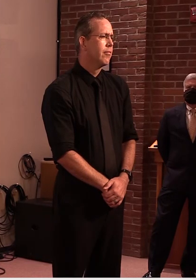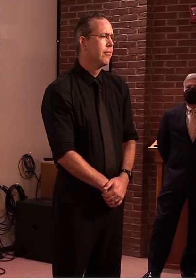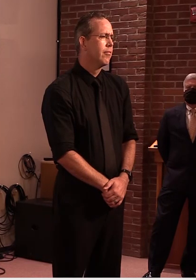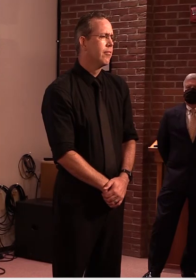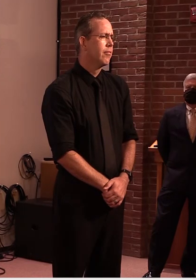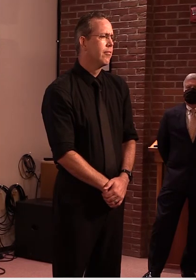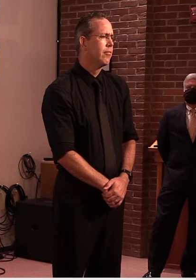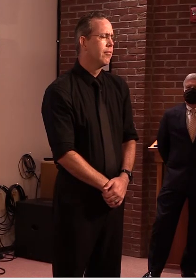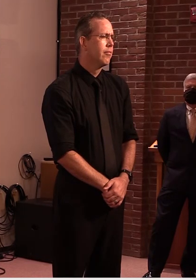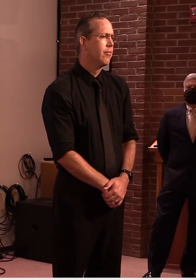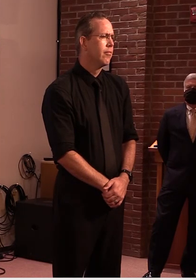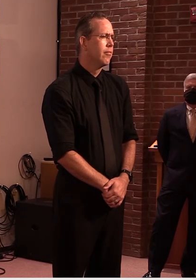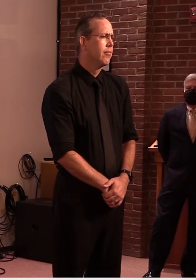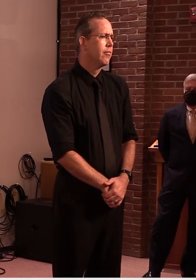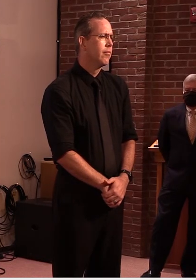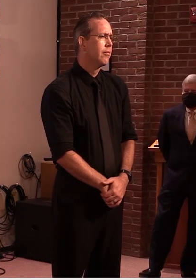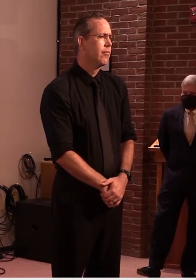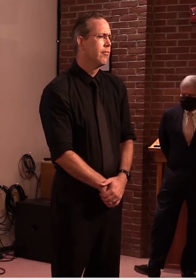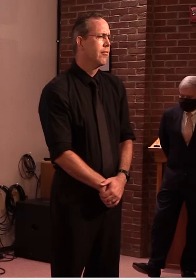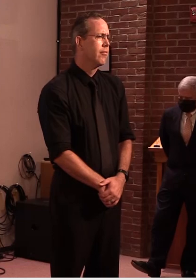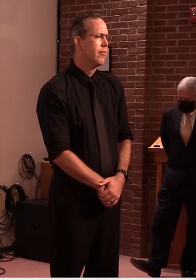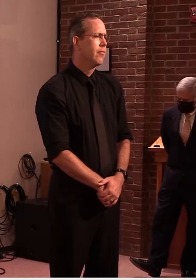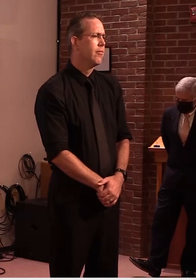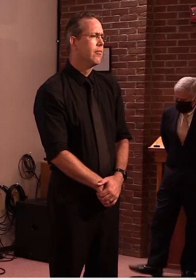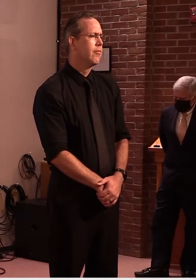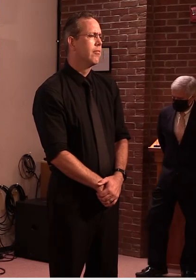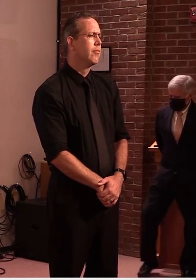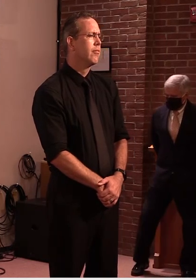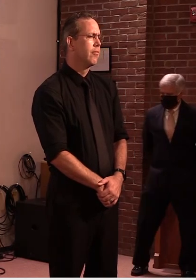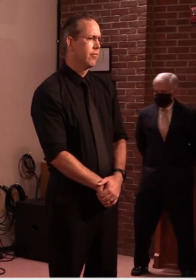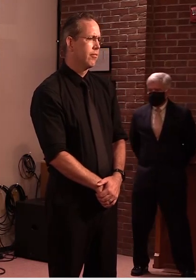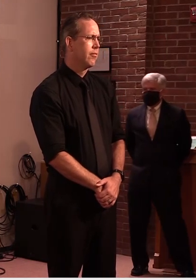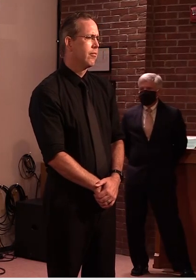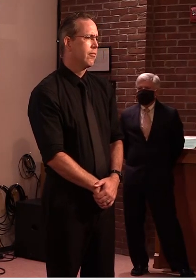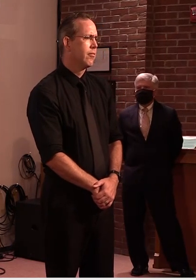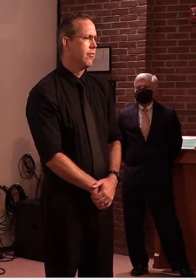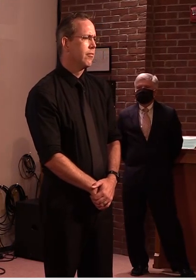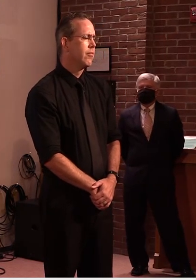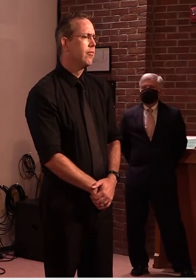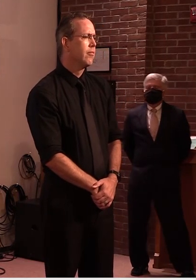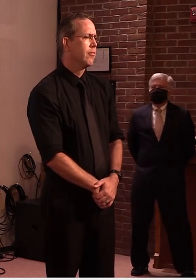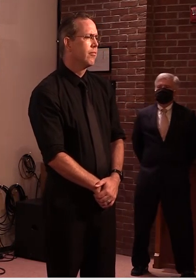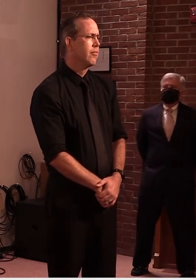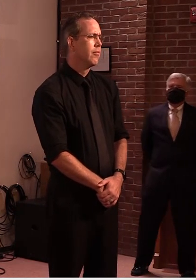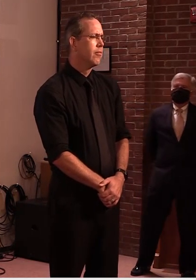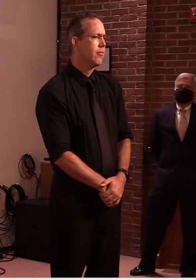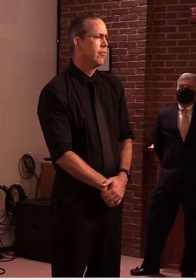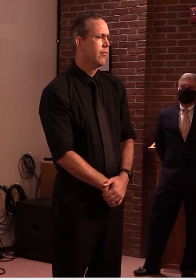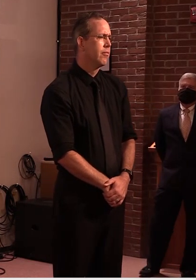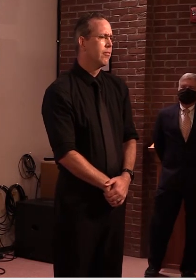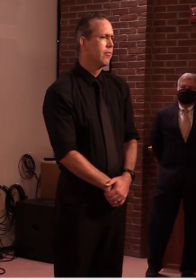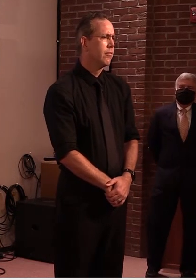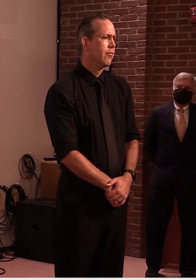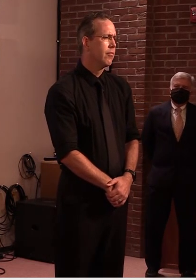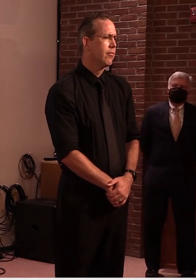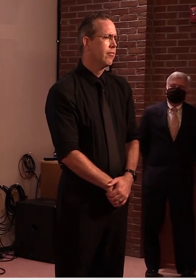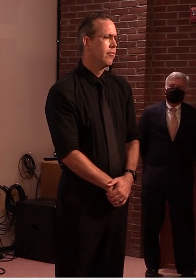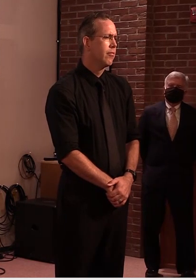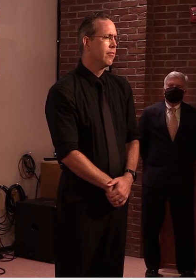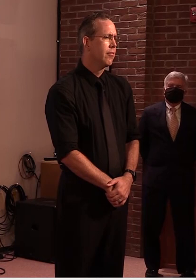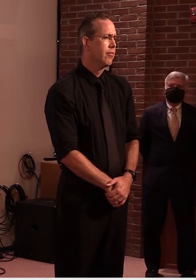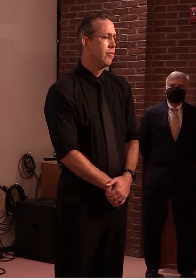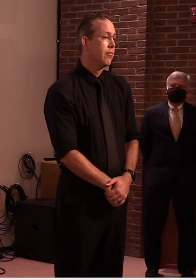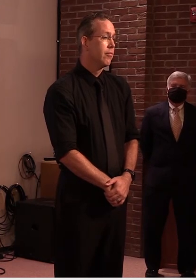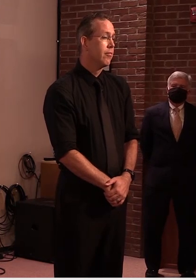cases in the last week uh which would mean a small cluster like raduski could push them on over the edge very easily